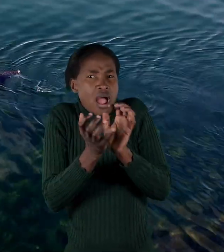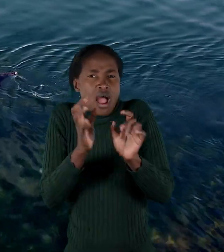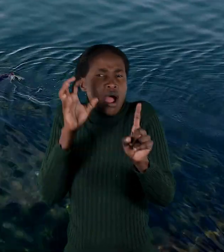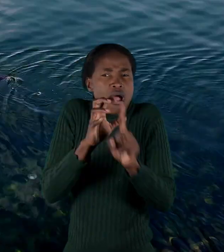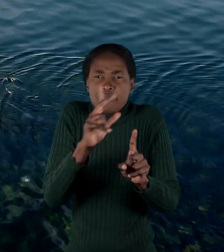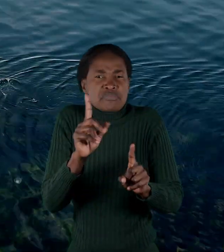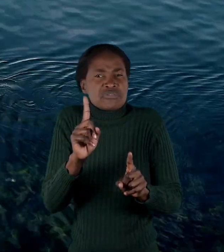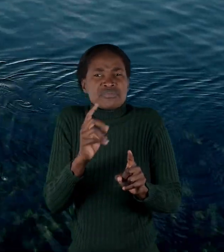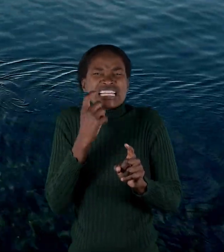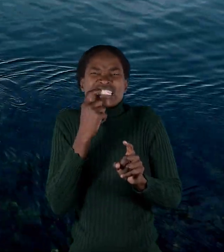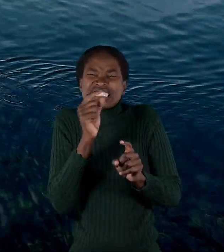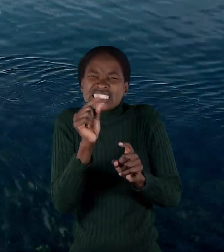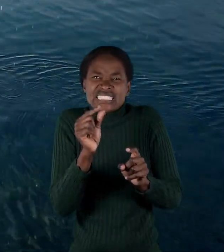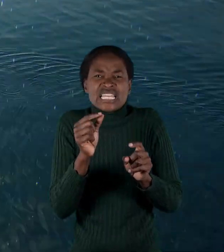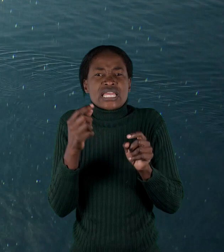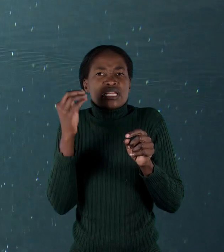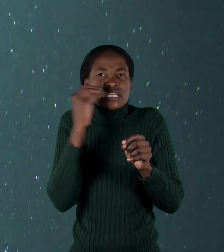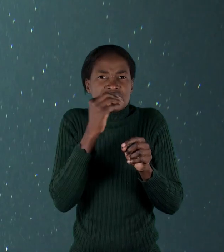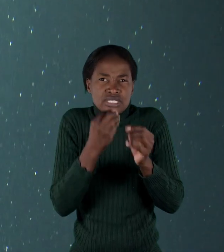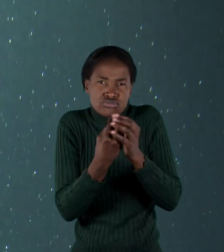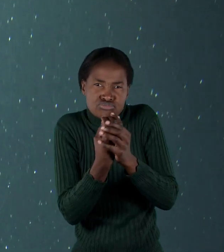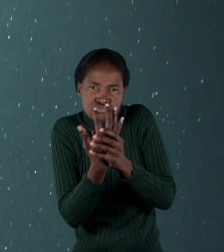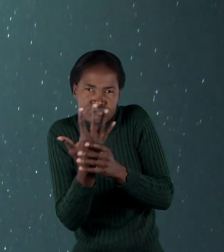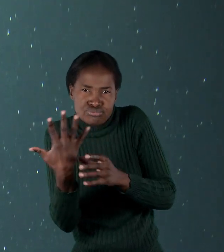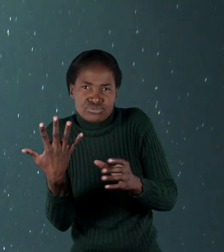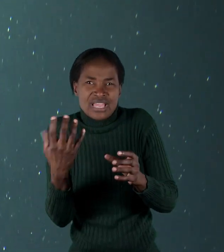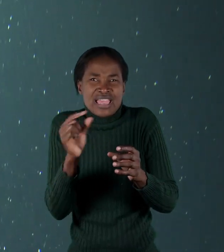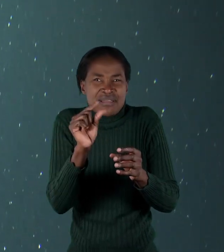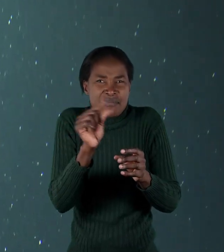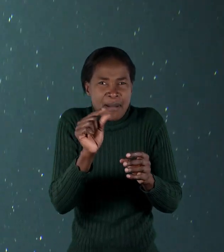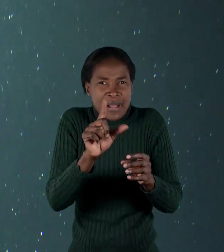teeth and feed by filtering plankton, microscopic fish larvae from the water.